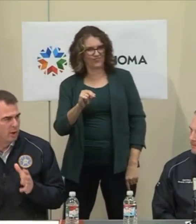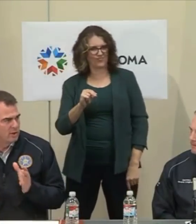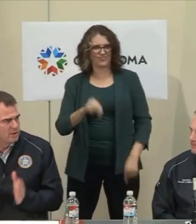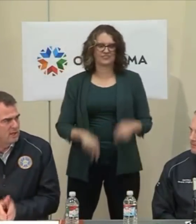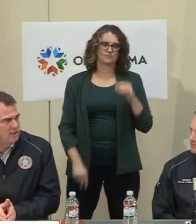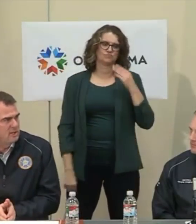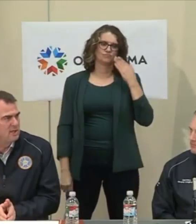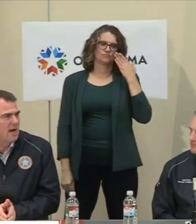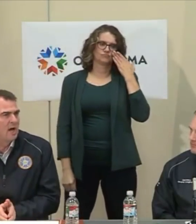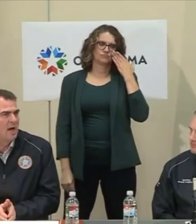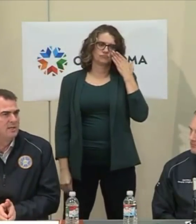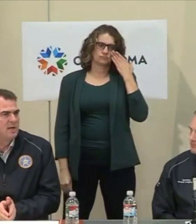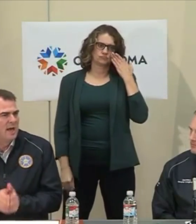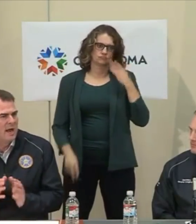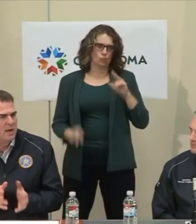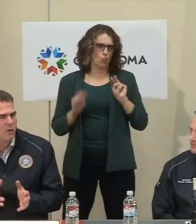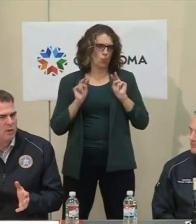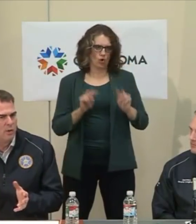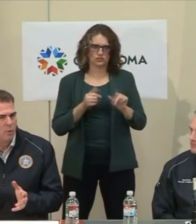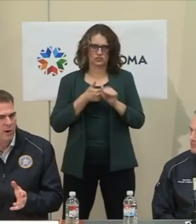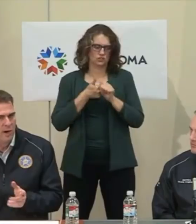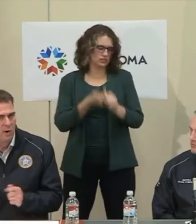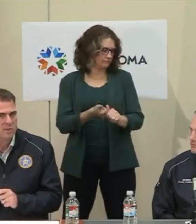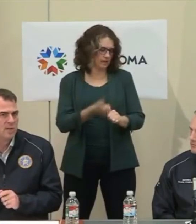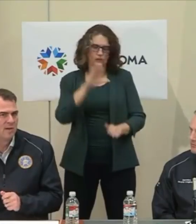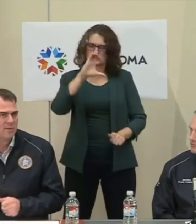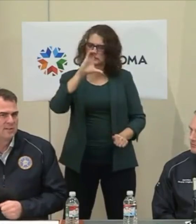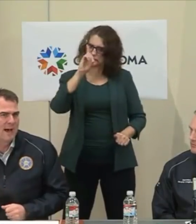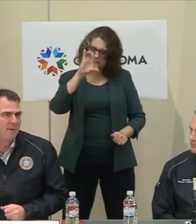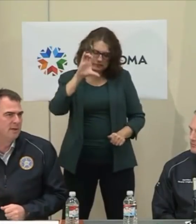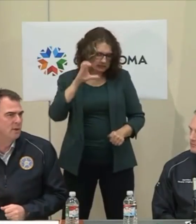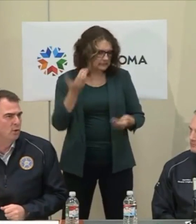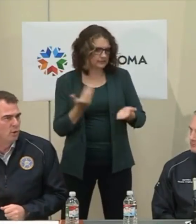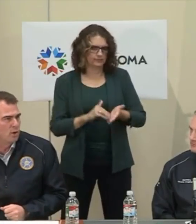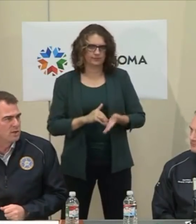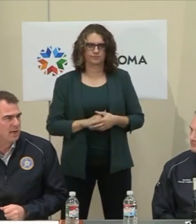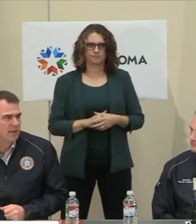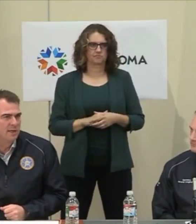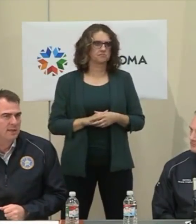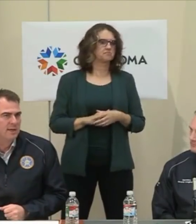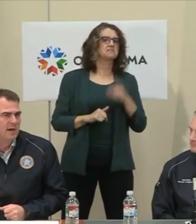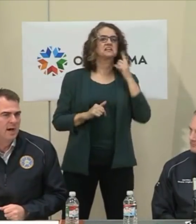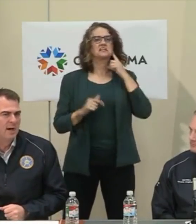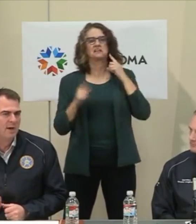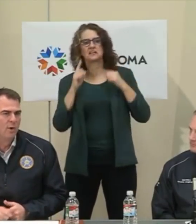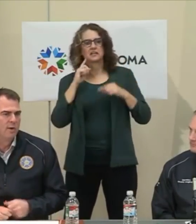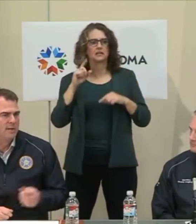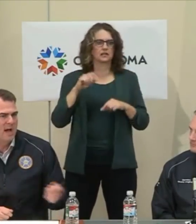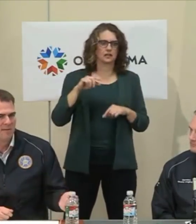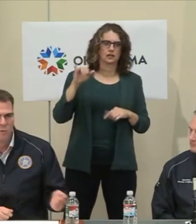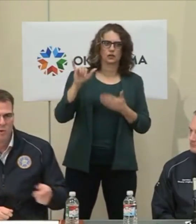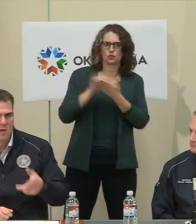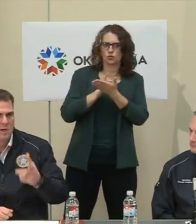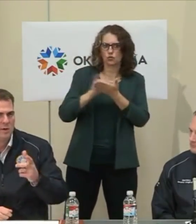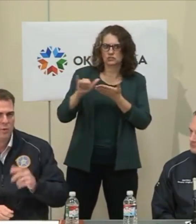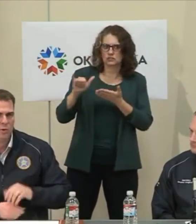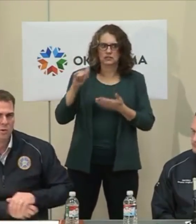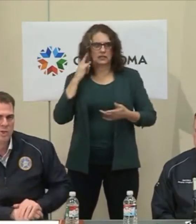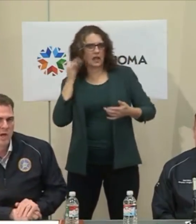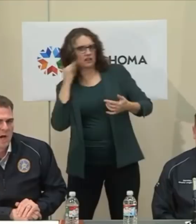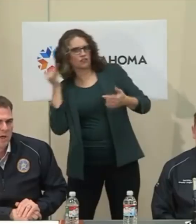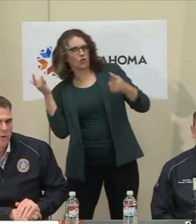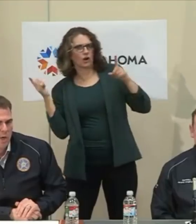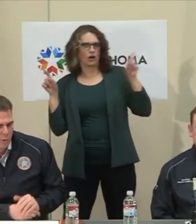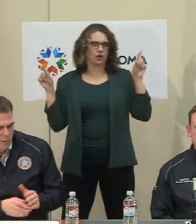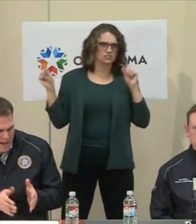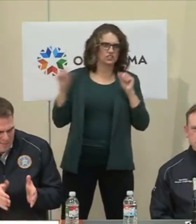something we're looking at the CDC's guidelines. And I know that we're hearing stuff that's happening in New York City, in California or